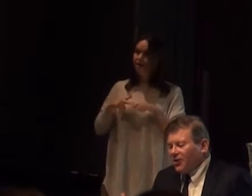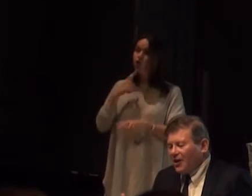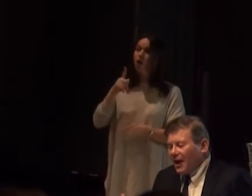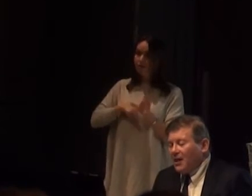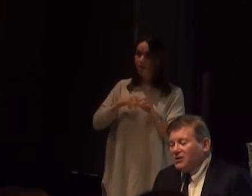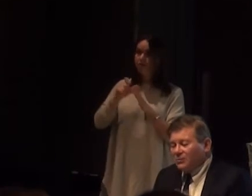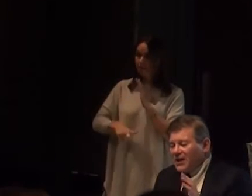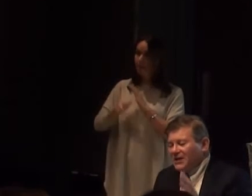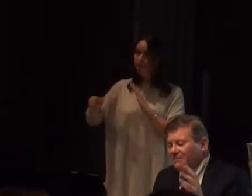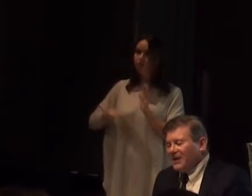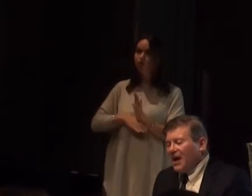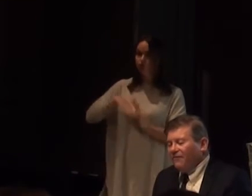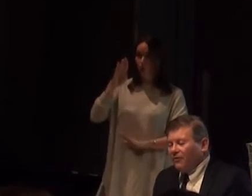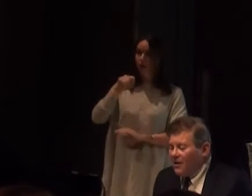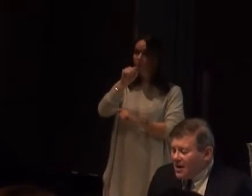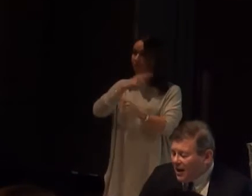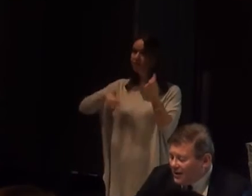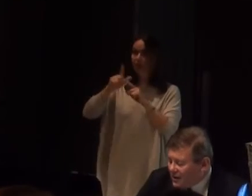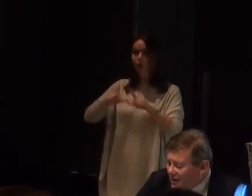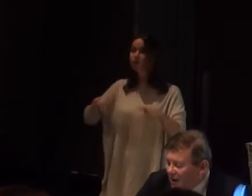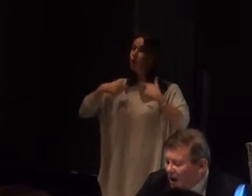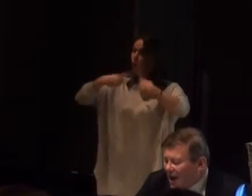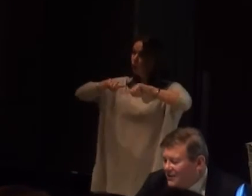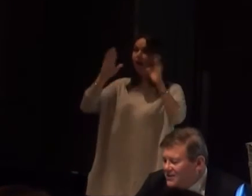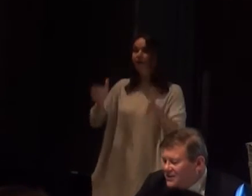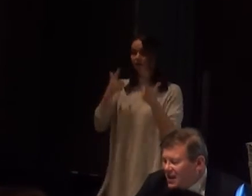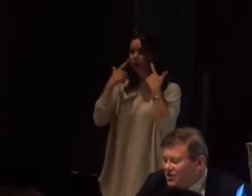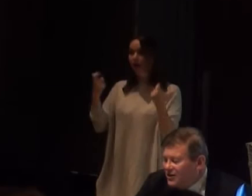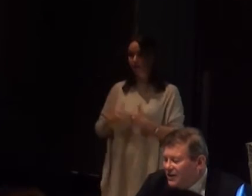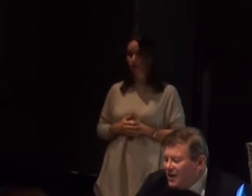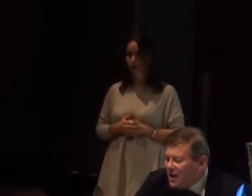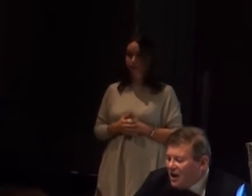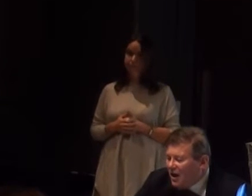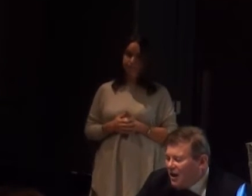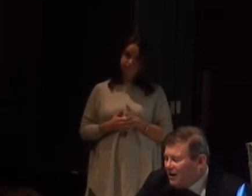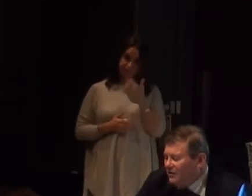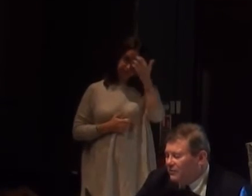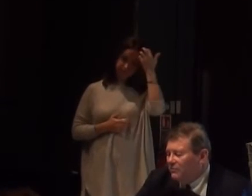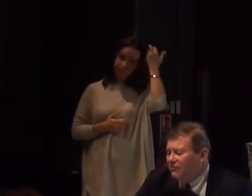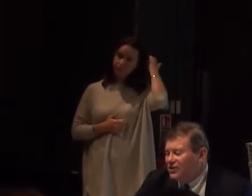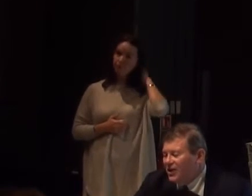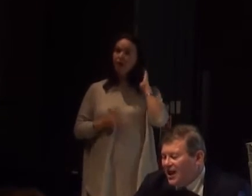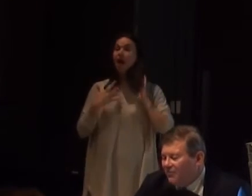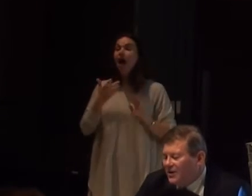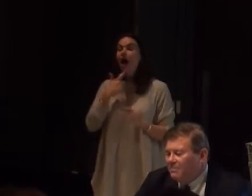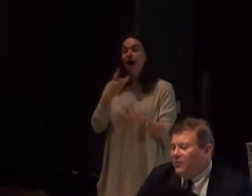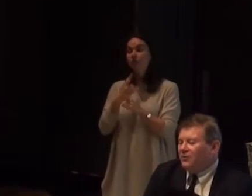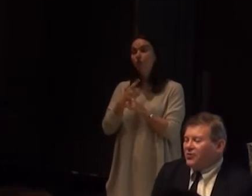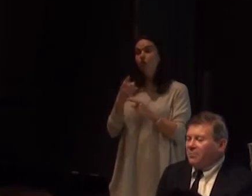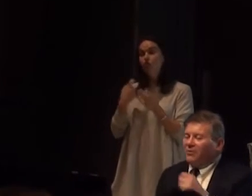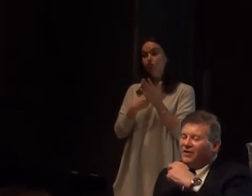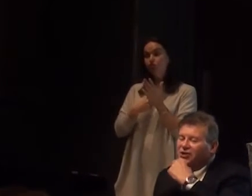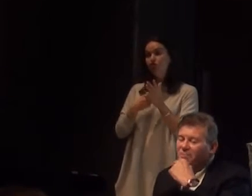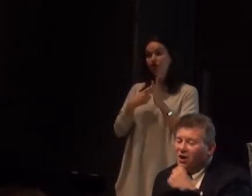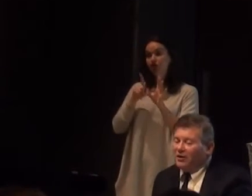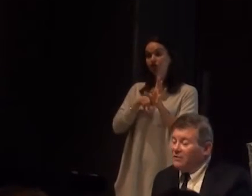person. So, we need to be careful. And, you know, I had this discussion with Richard Eyre when they put on